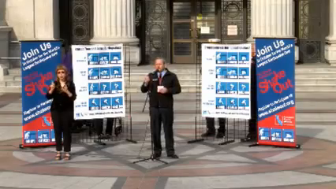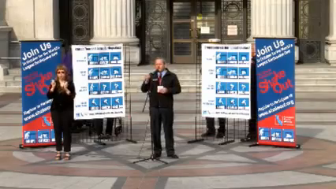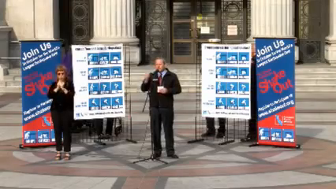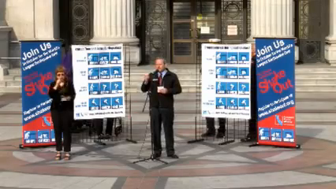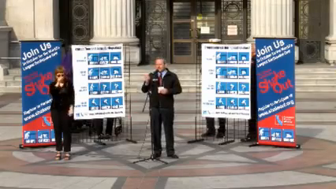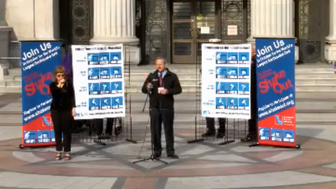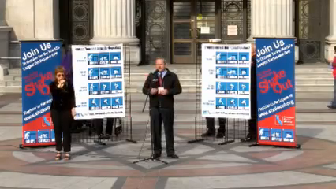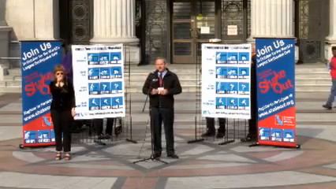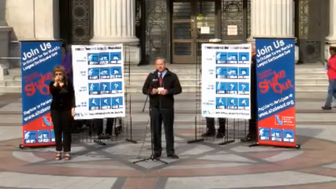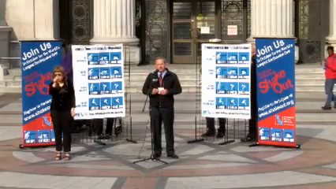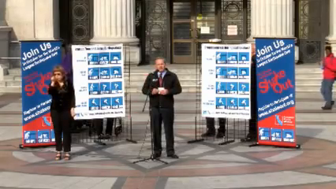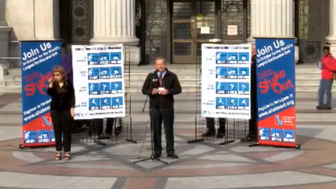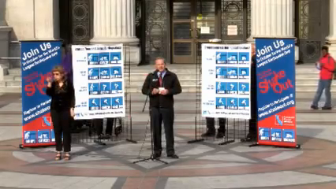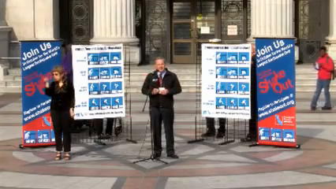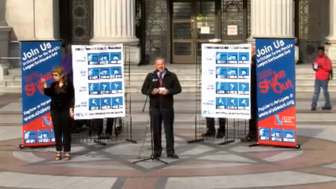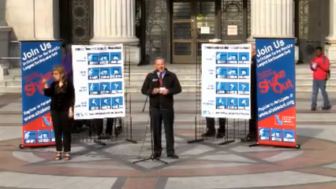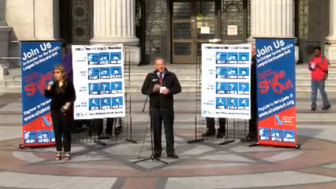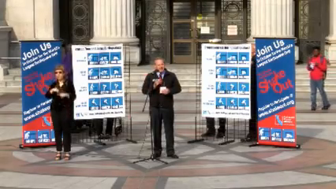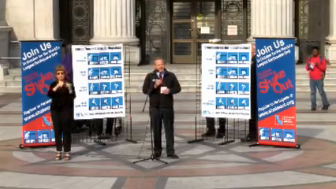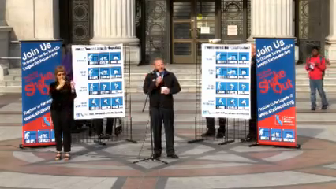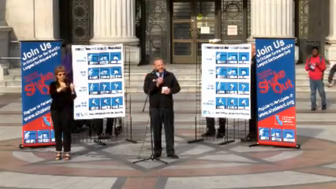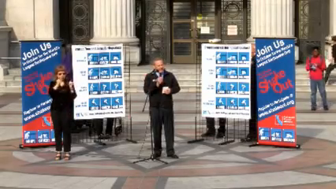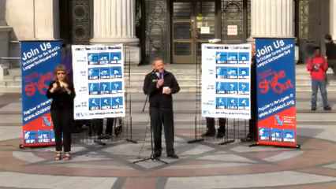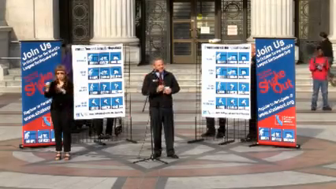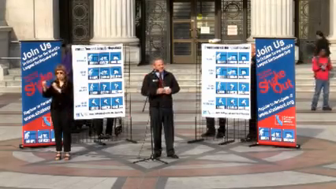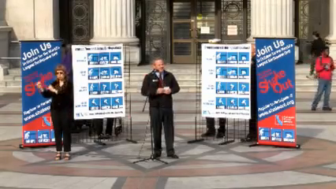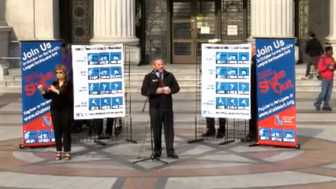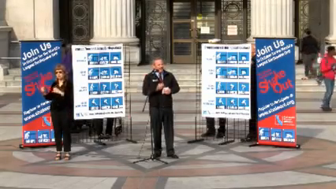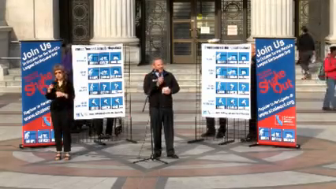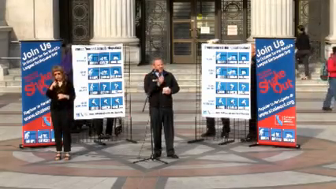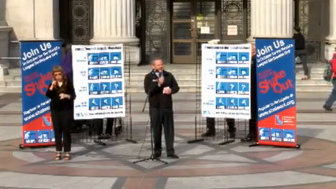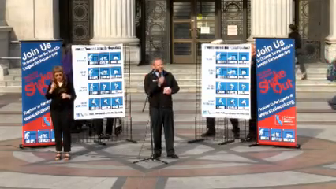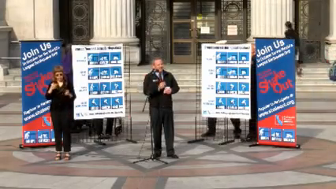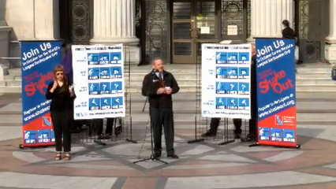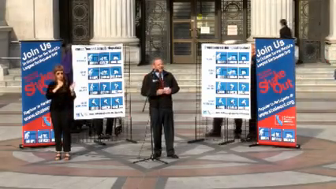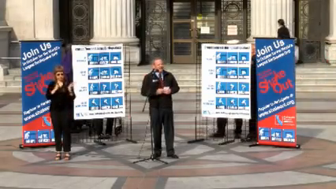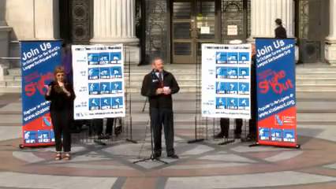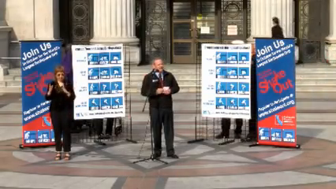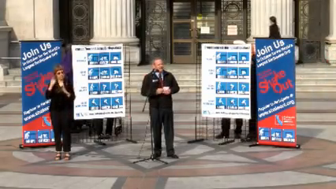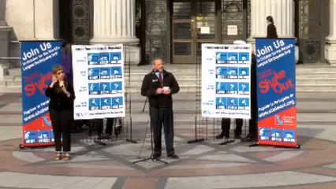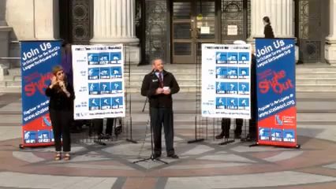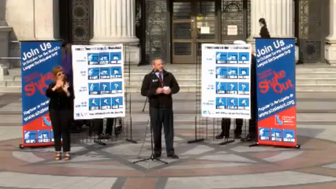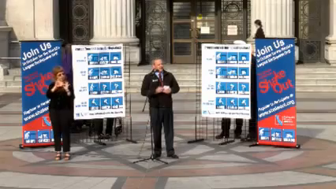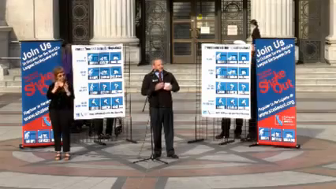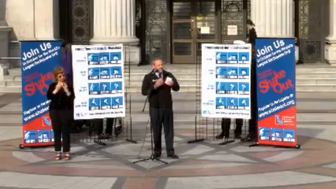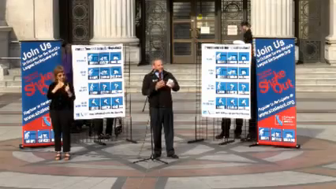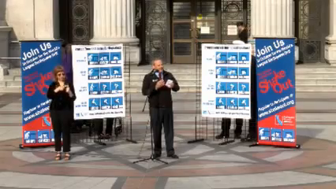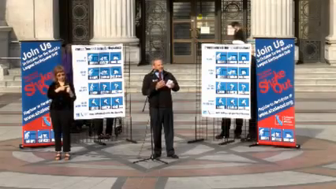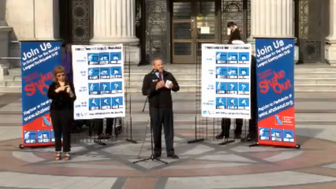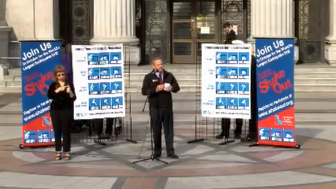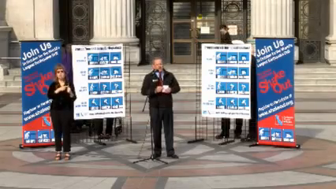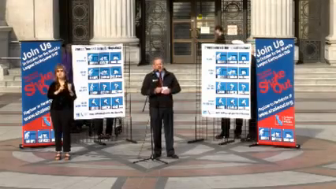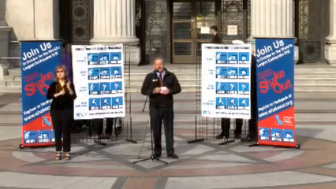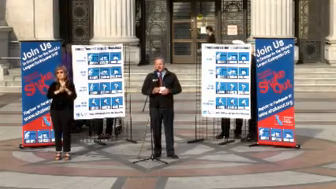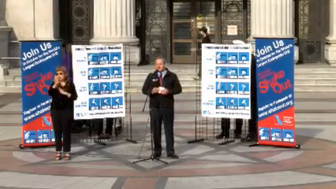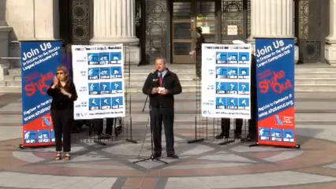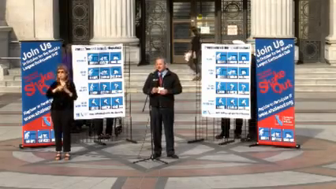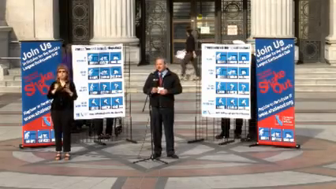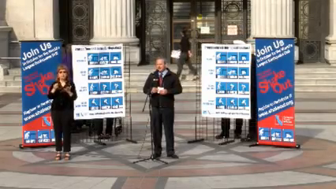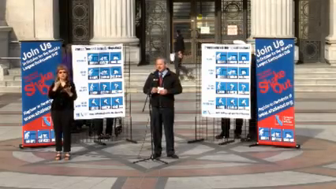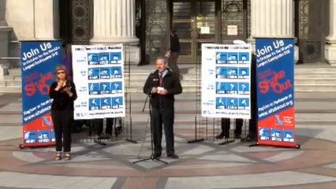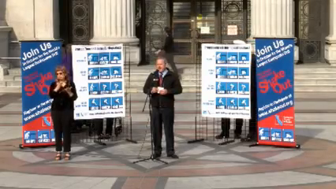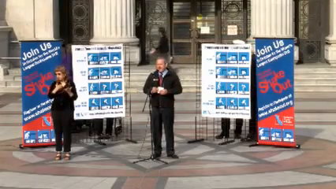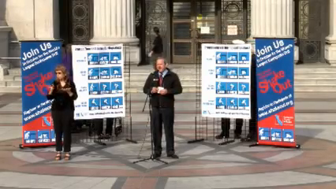Starts with you as an individual. Having a plan, having a family plan, developing some supplies,